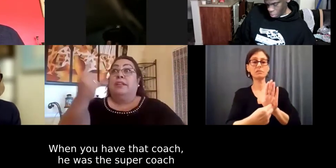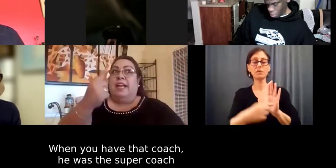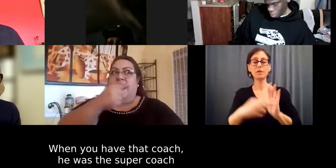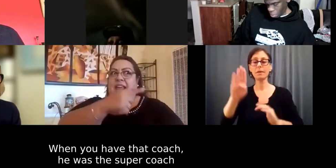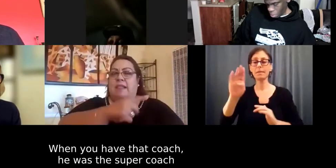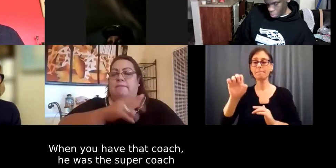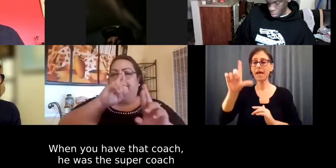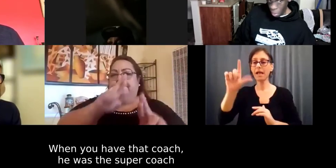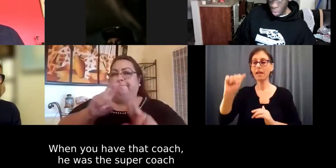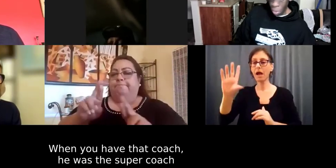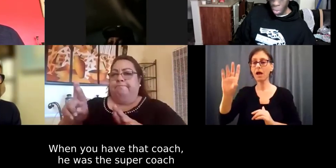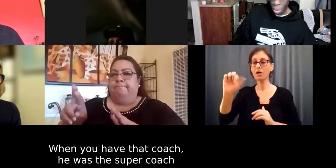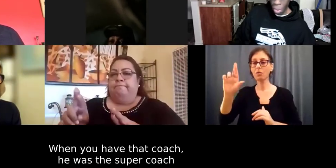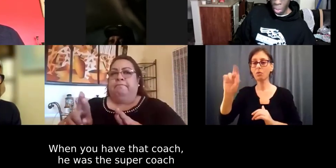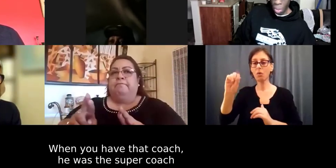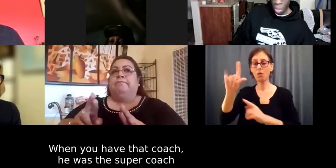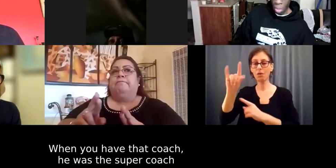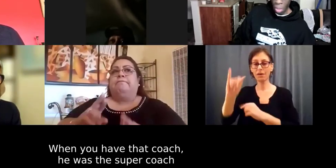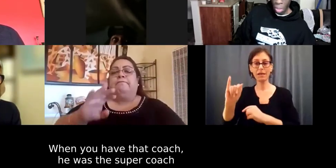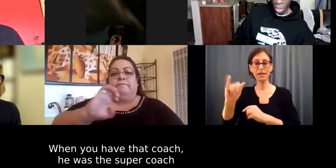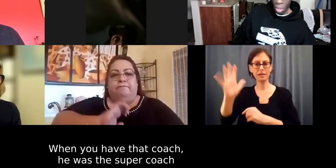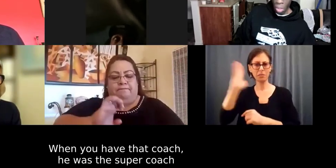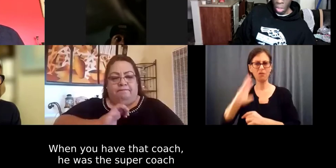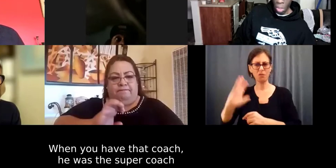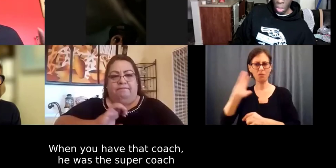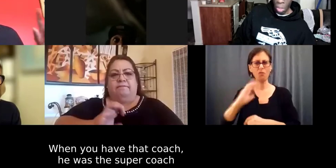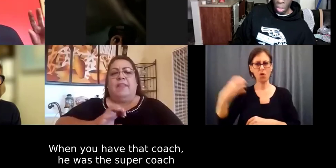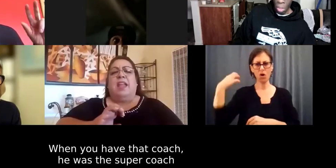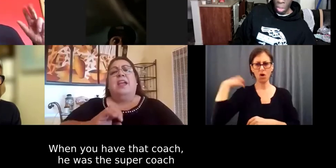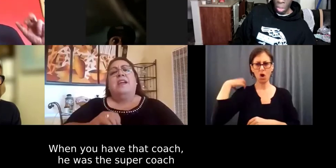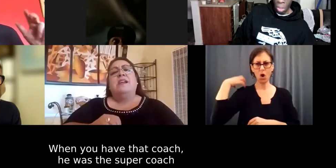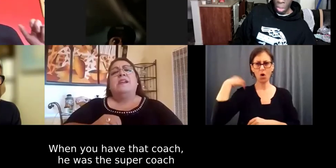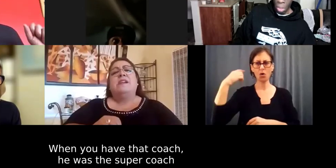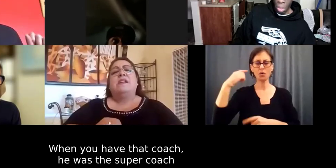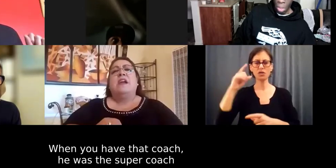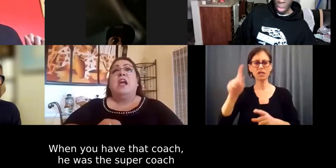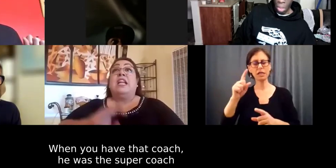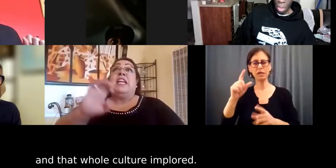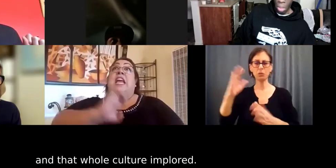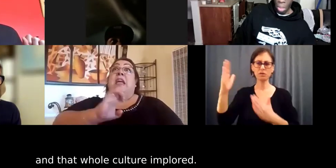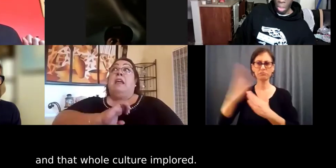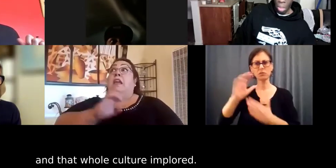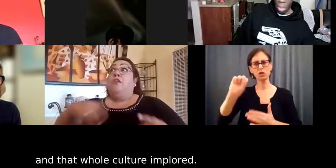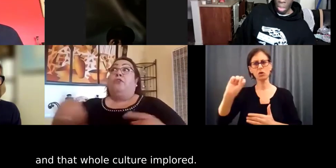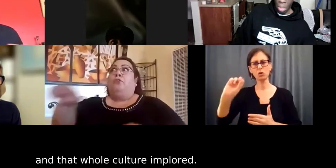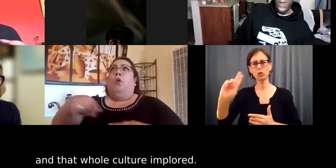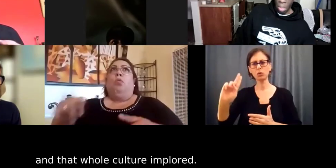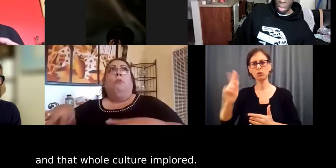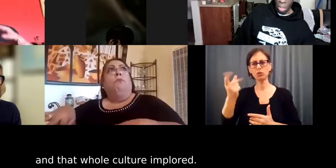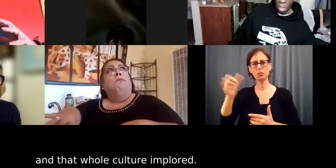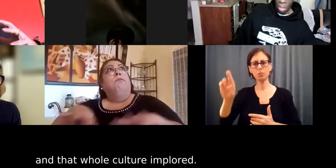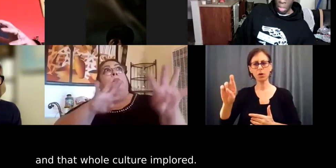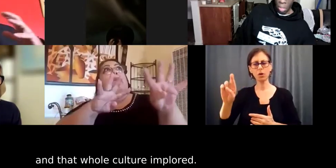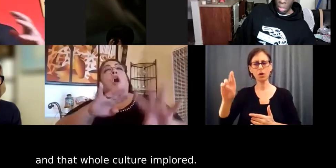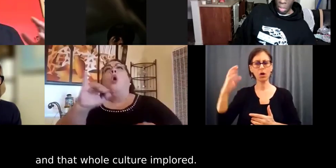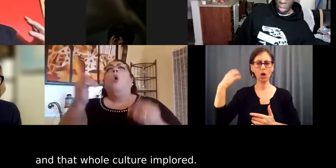Caroli in there as the coach, he was like Mr. Super coach and that whole culture